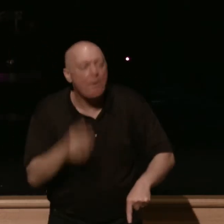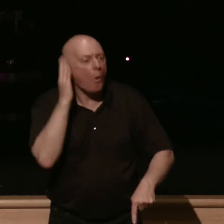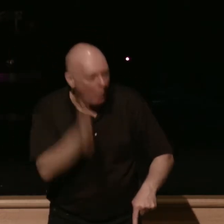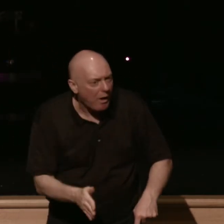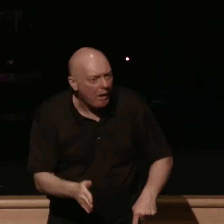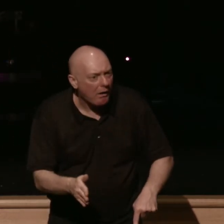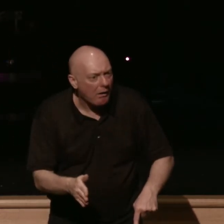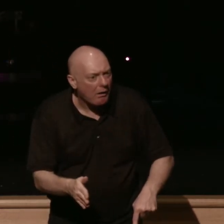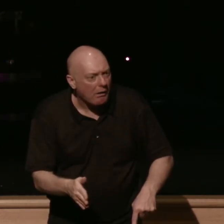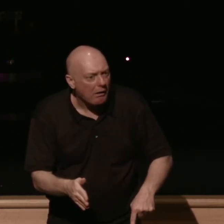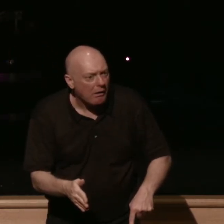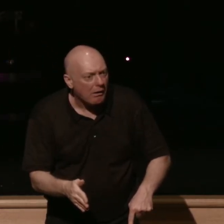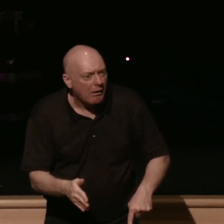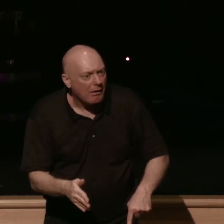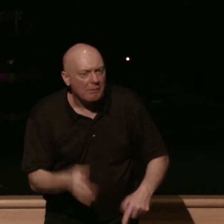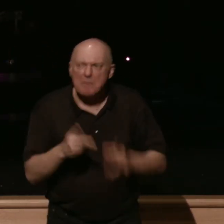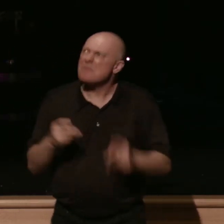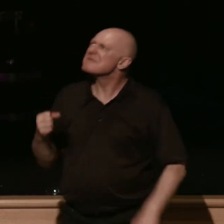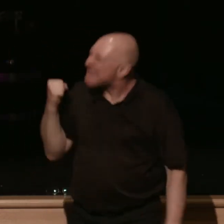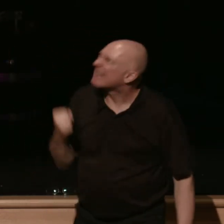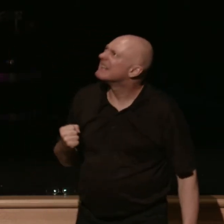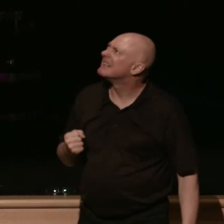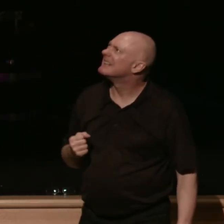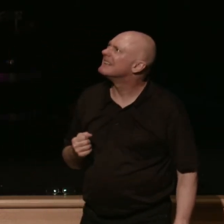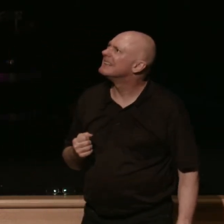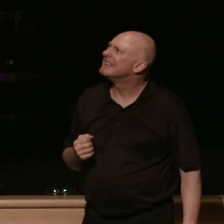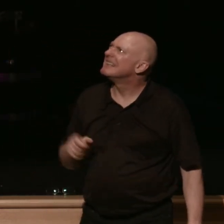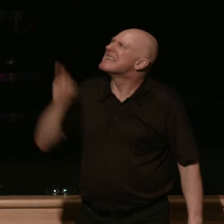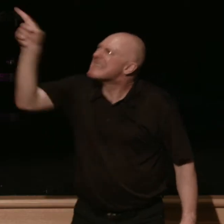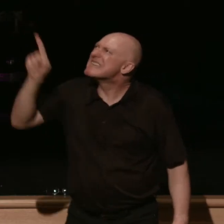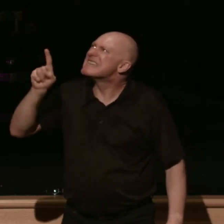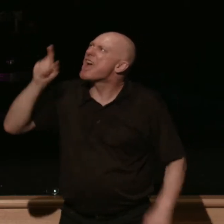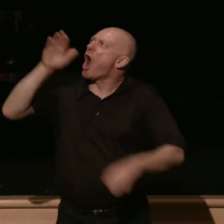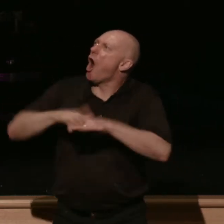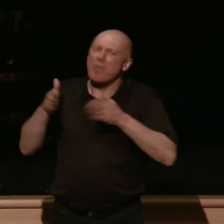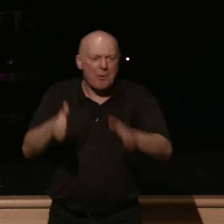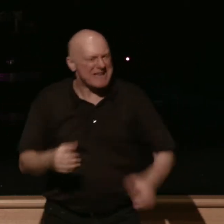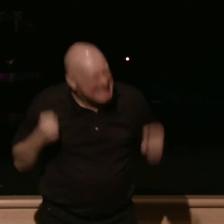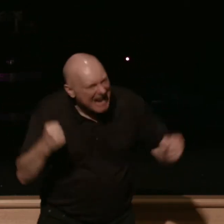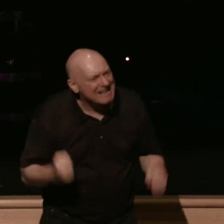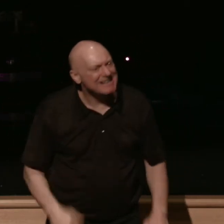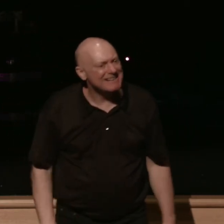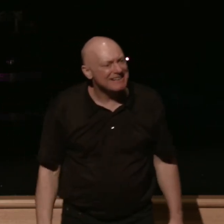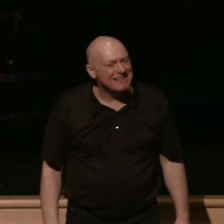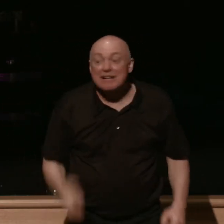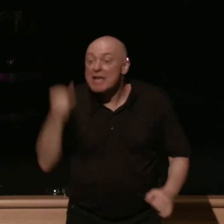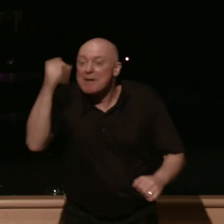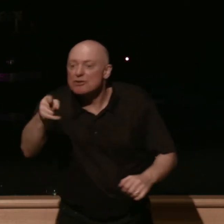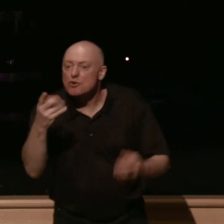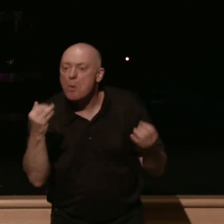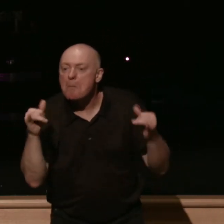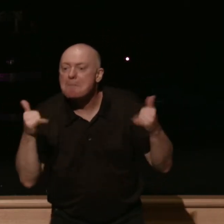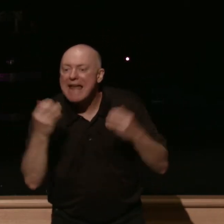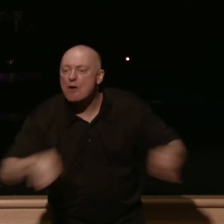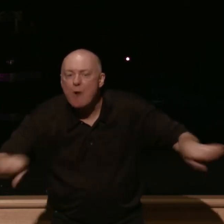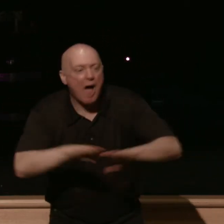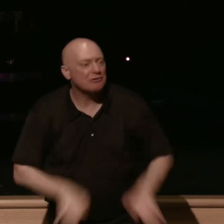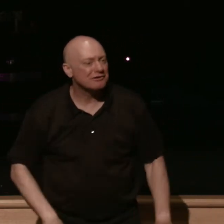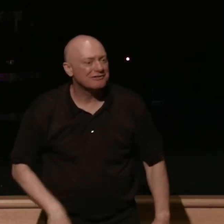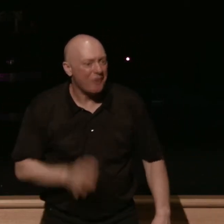are going to hear he's like yeah he is on his way think for a second you're on the playground okay and you're